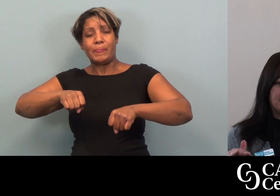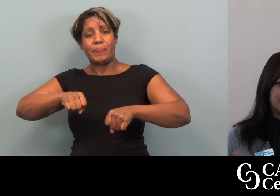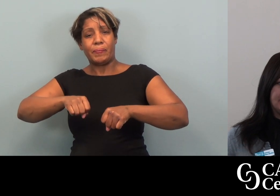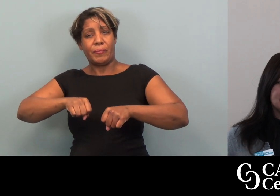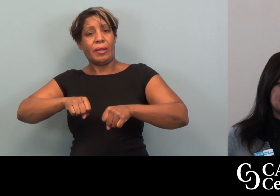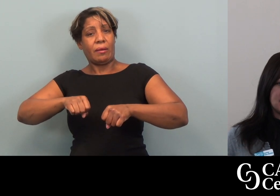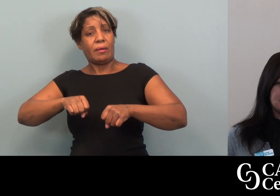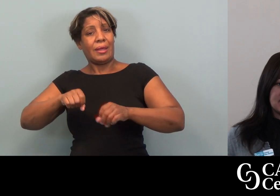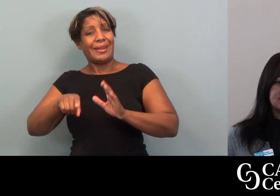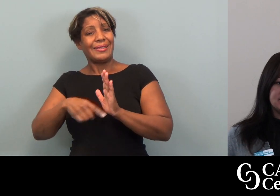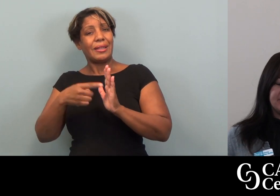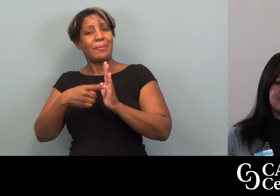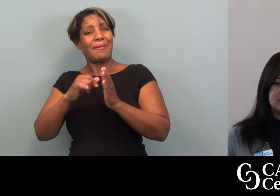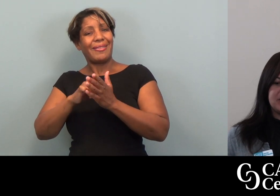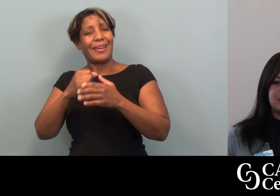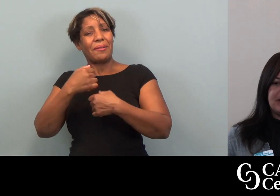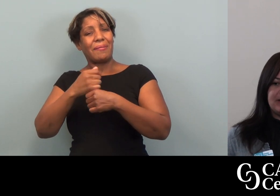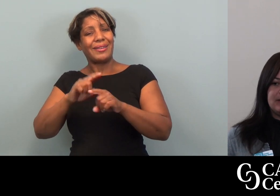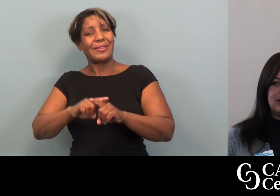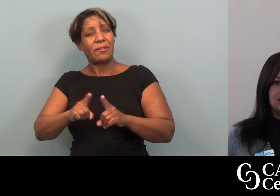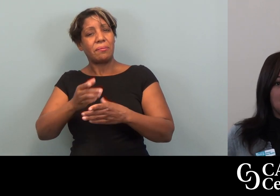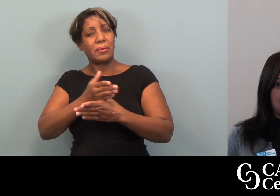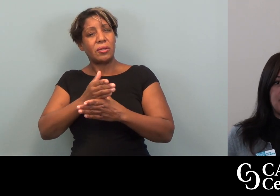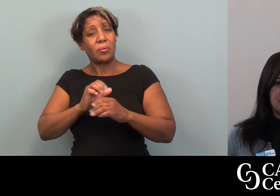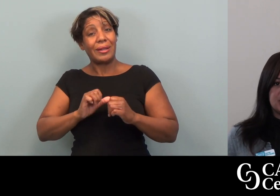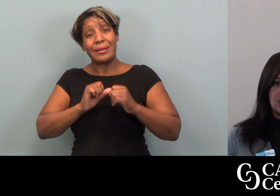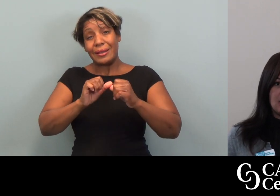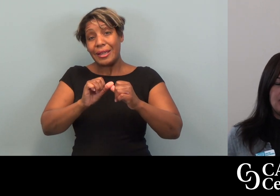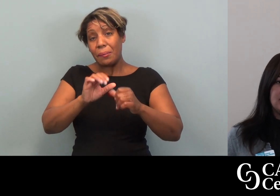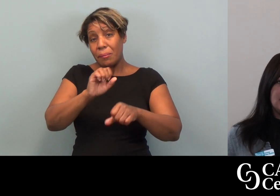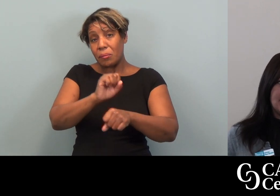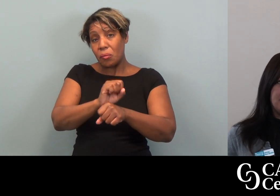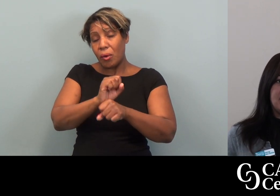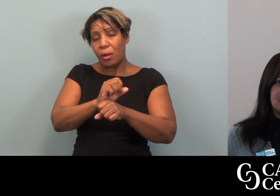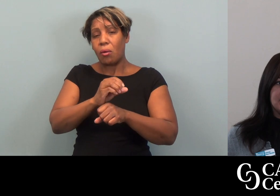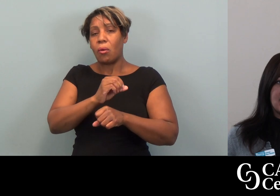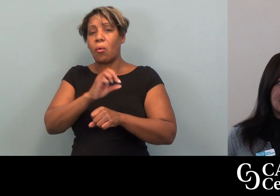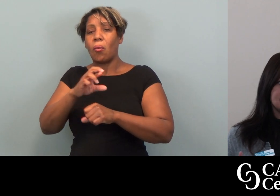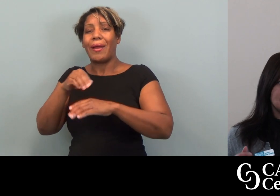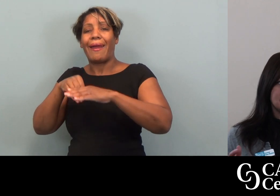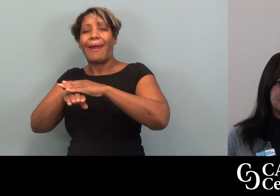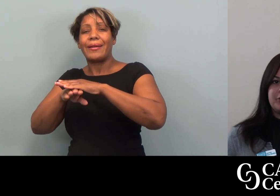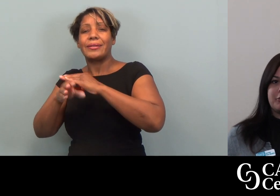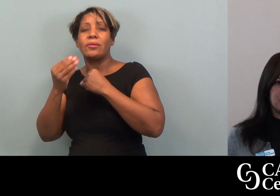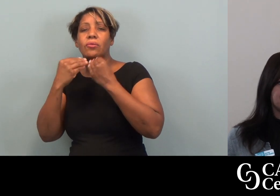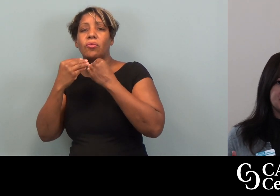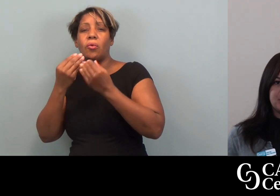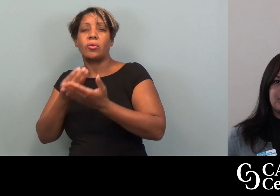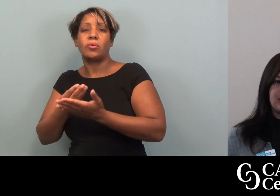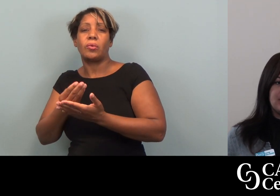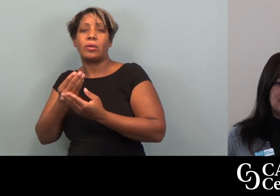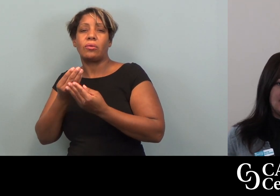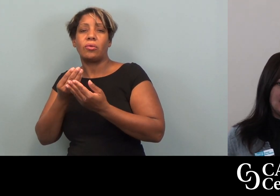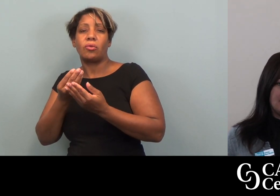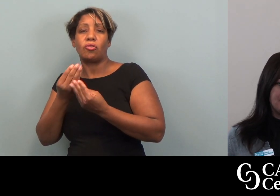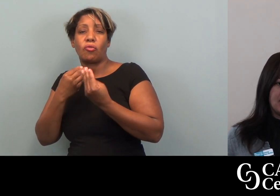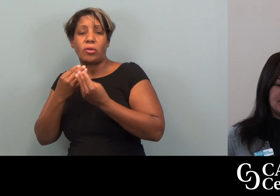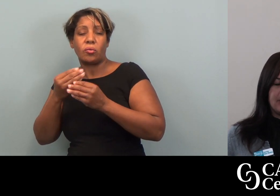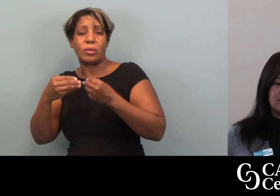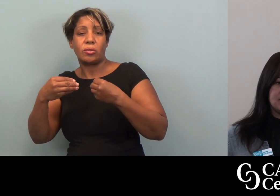And really sometimes that's the difference between keeping your job and being able to access the grocery store